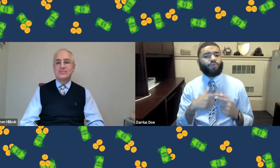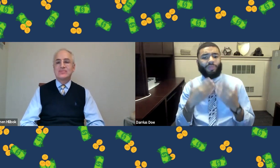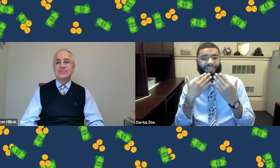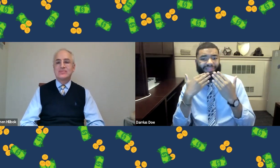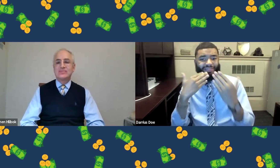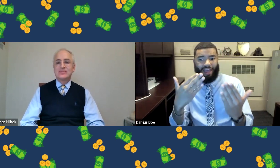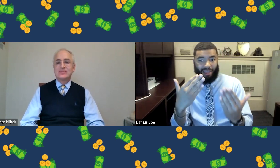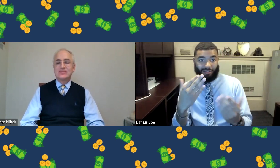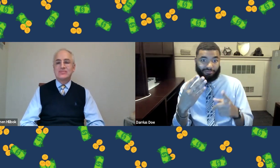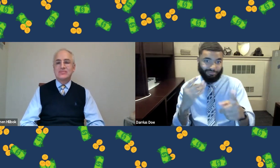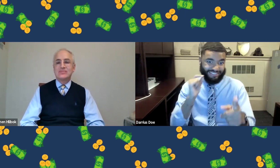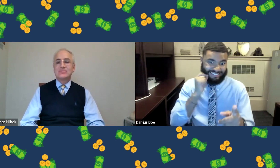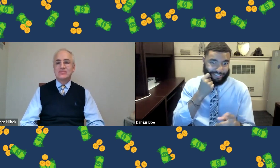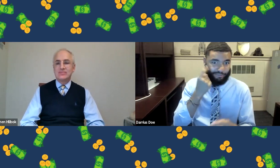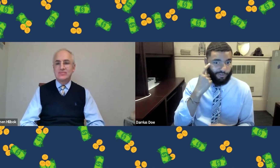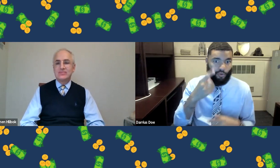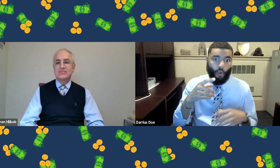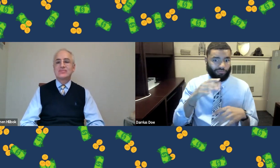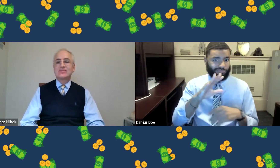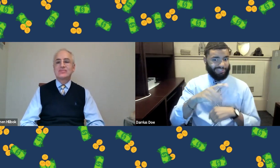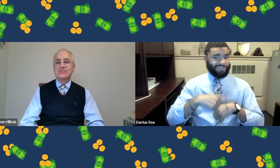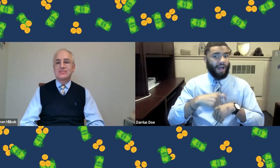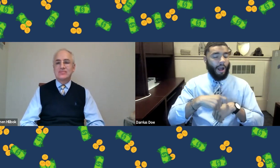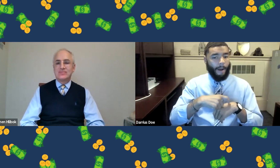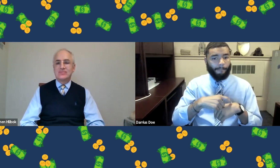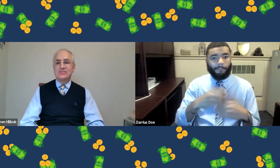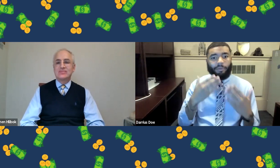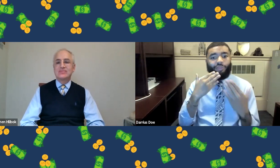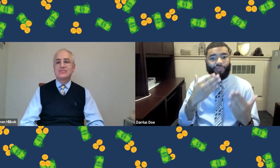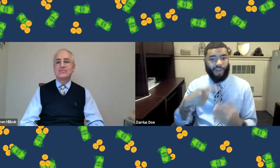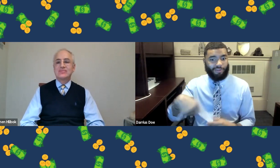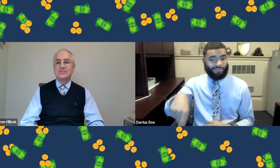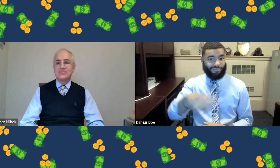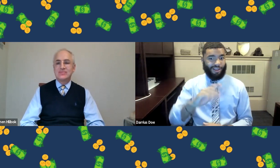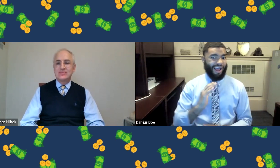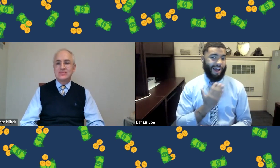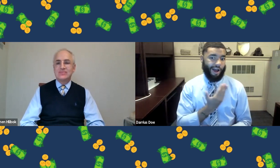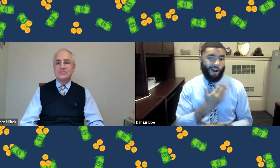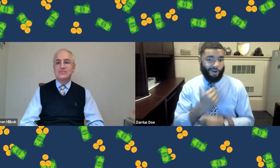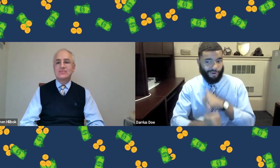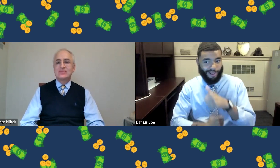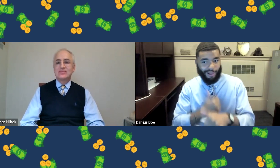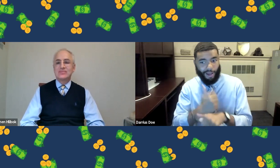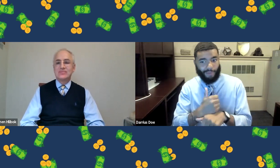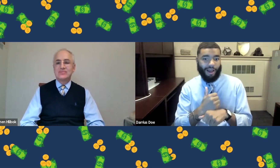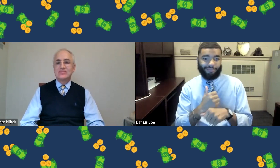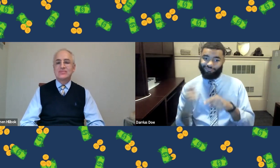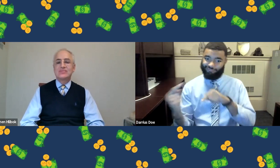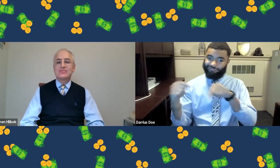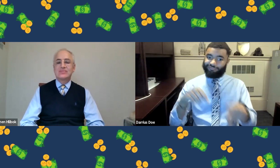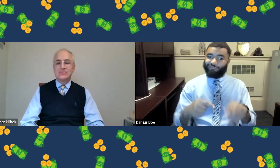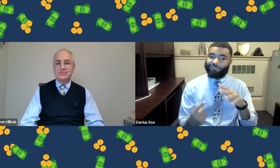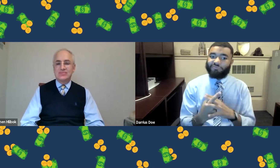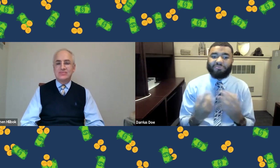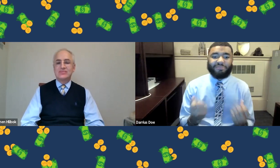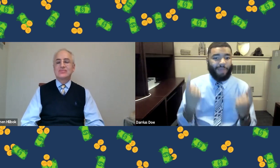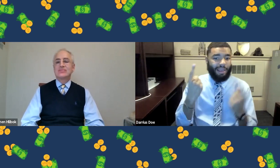like I said, we are out of time. So I want to thank you, Mr. Leibach, for being with us today as one of